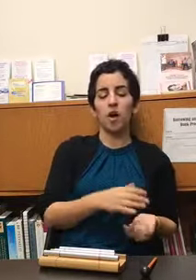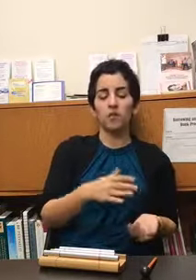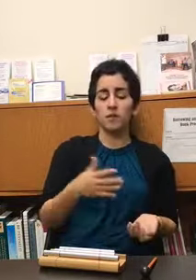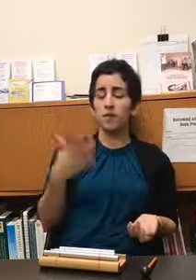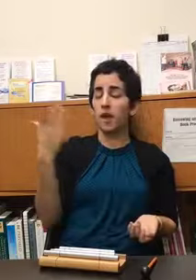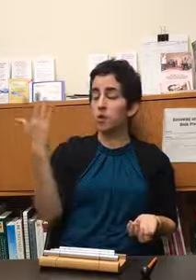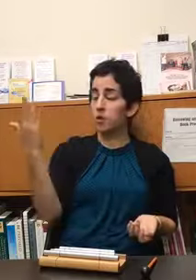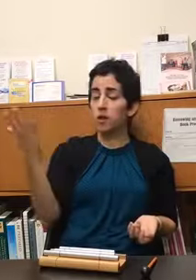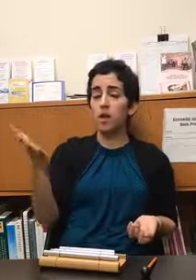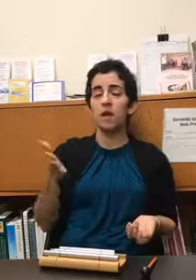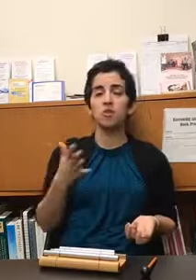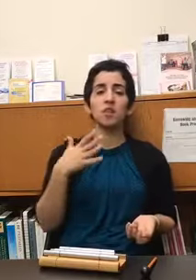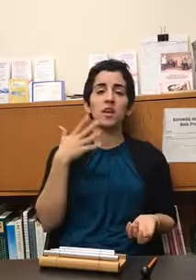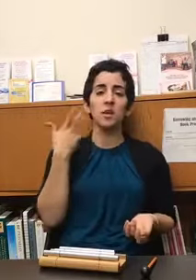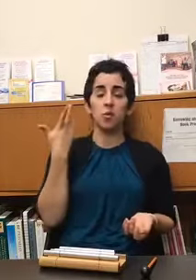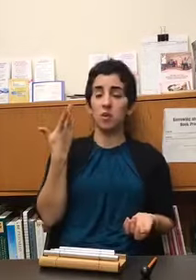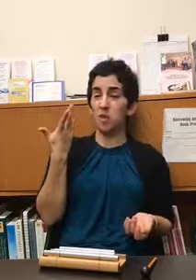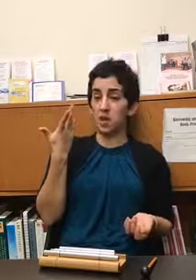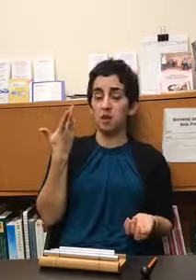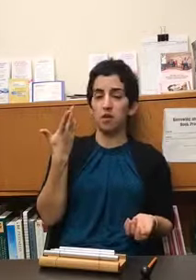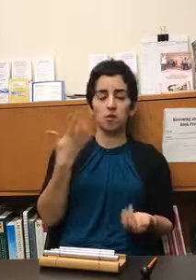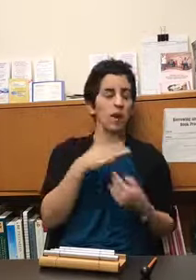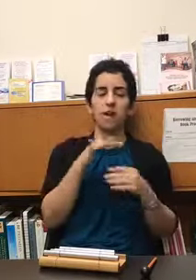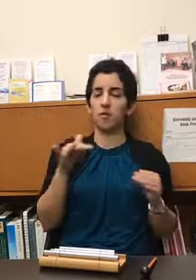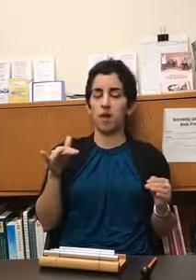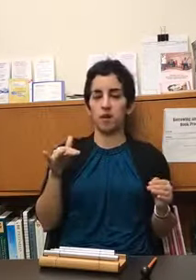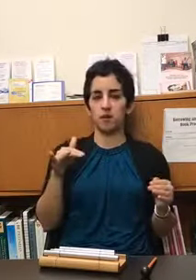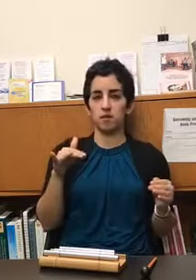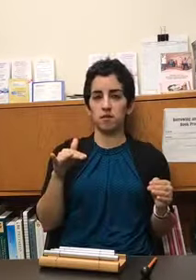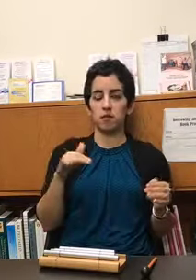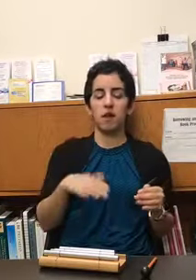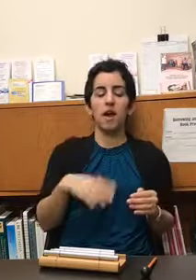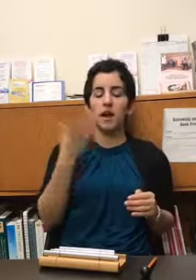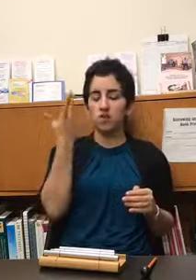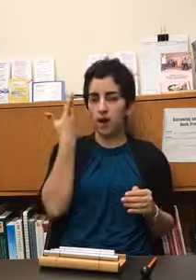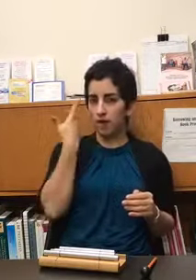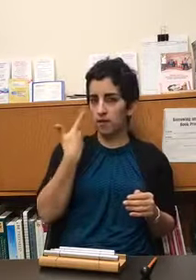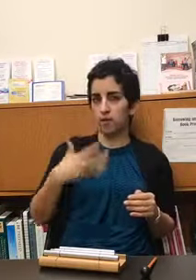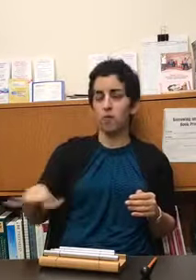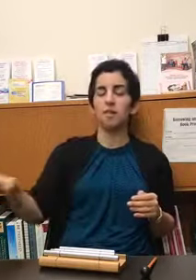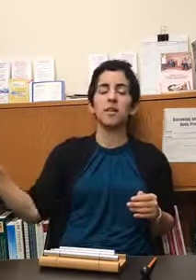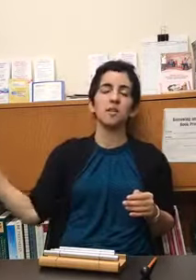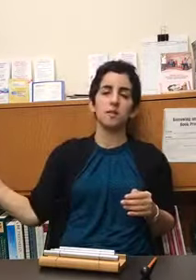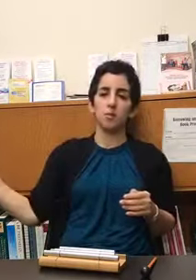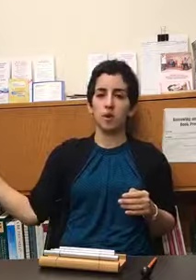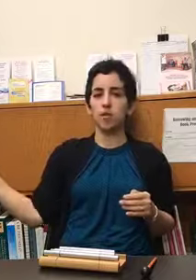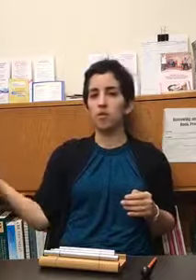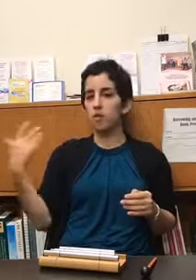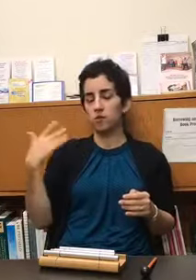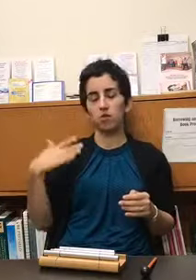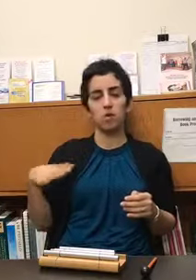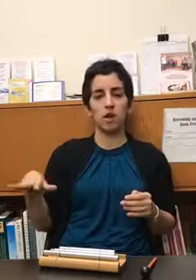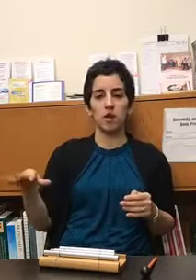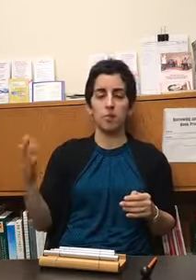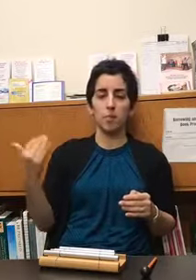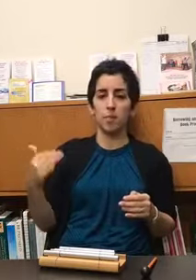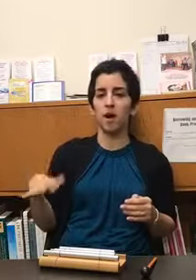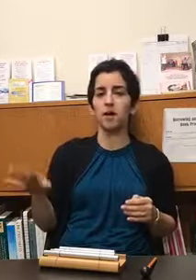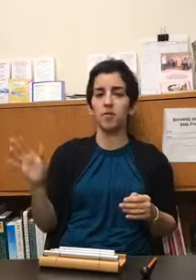often say when you inhale you take in what you need whatever that is as you exhale you release whatever it is you don't need from your body from